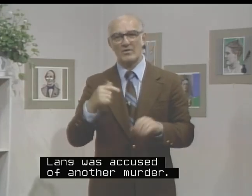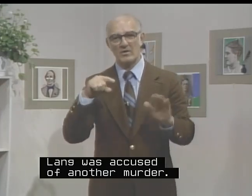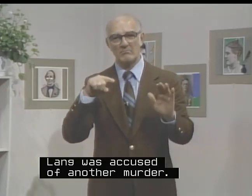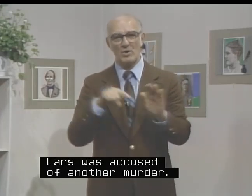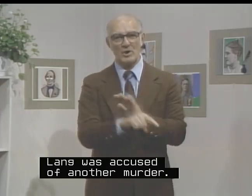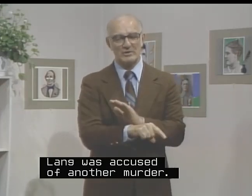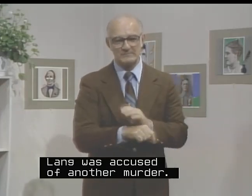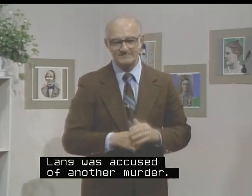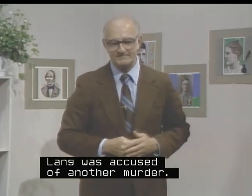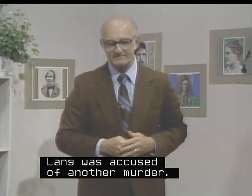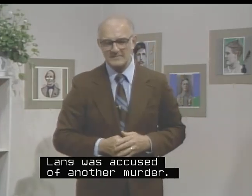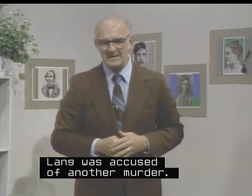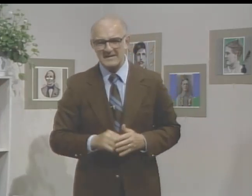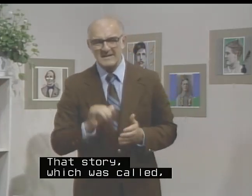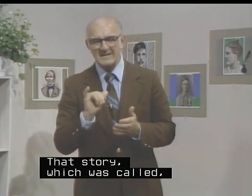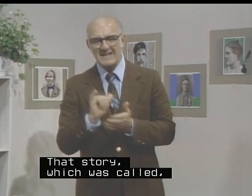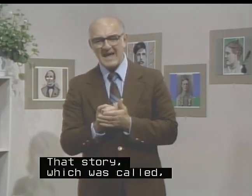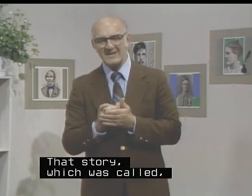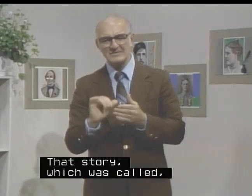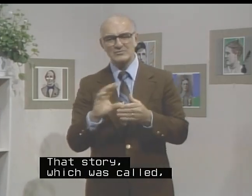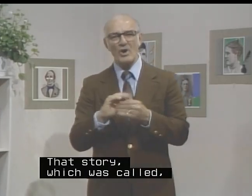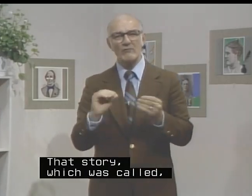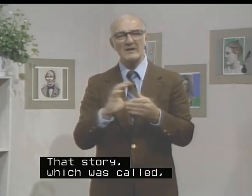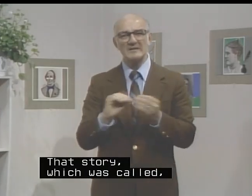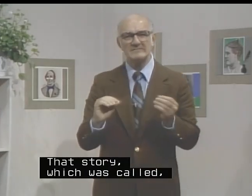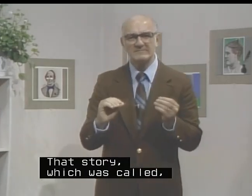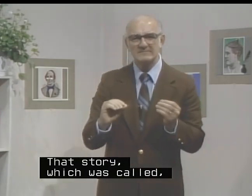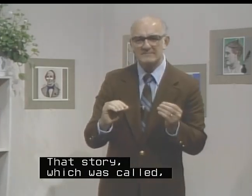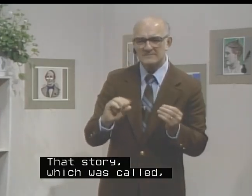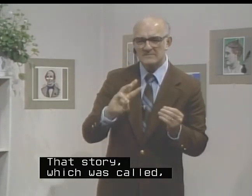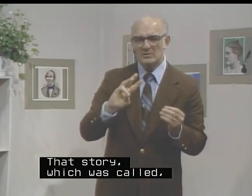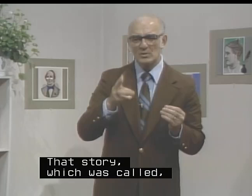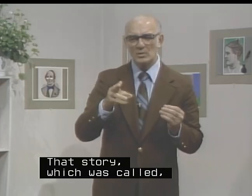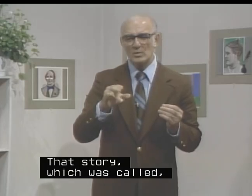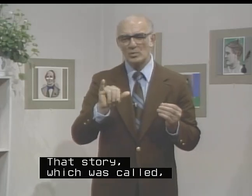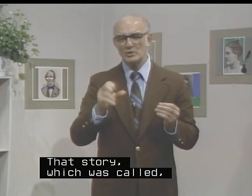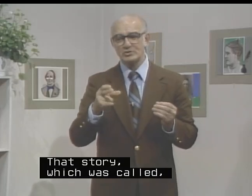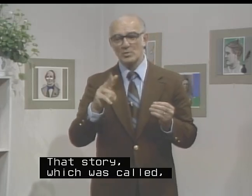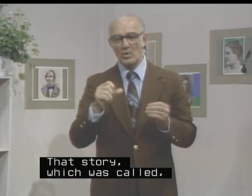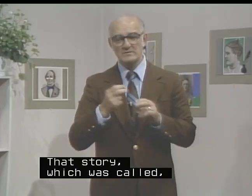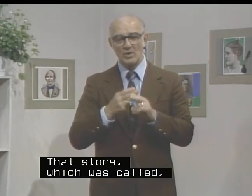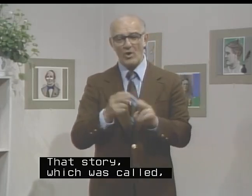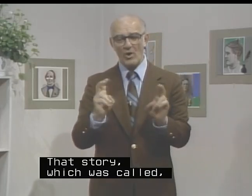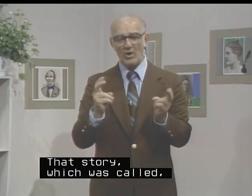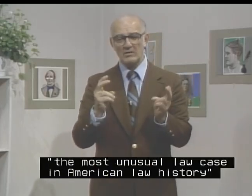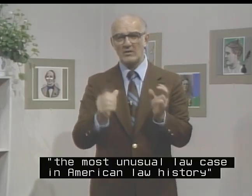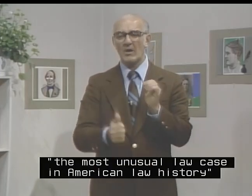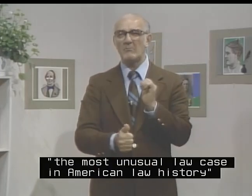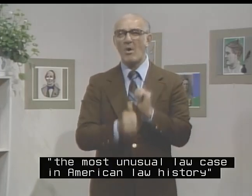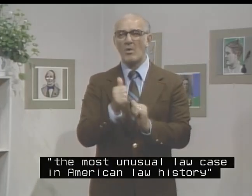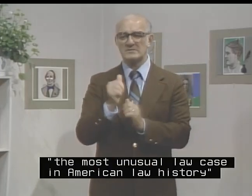murder. That story, which was called the most